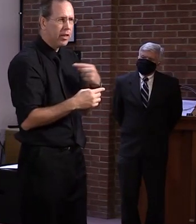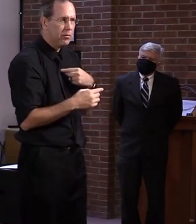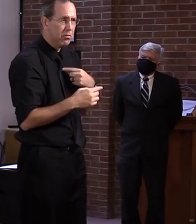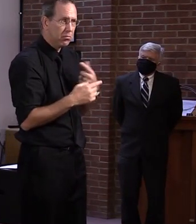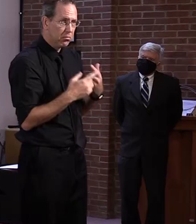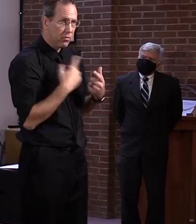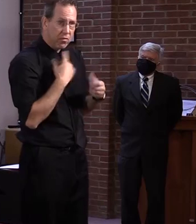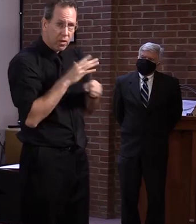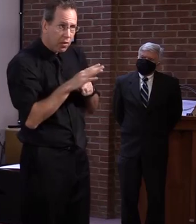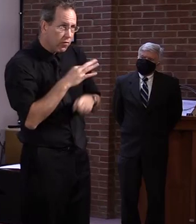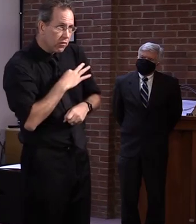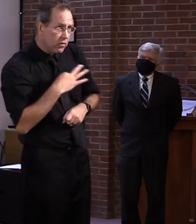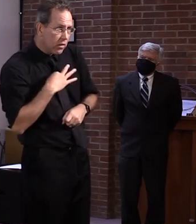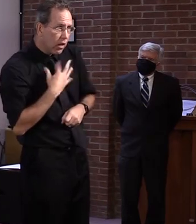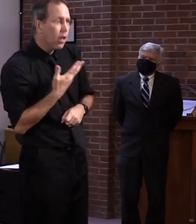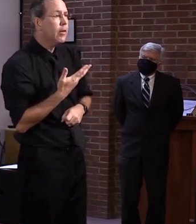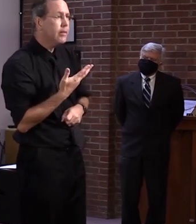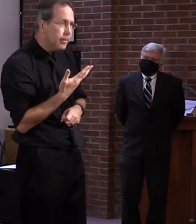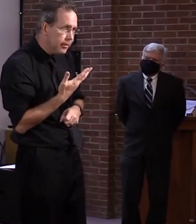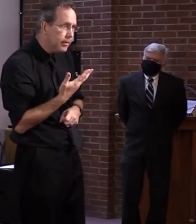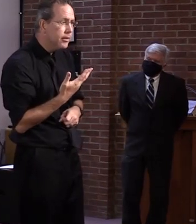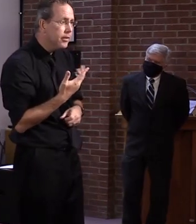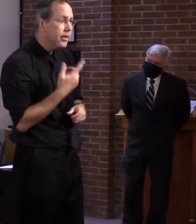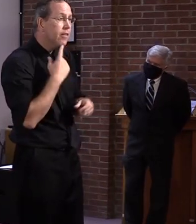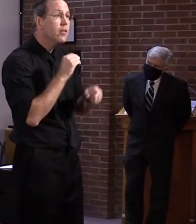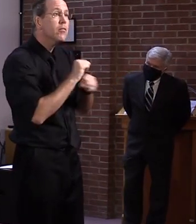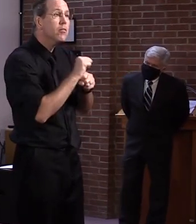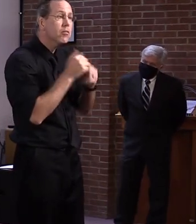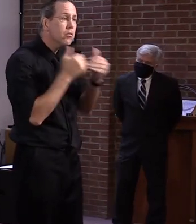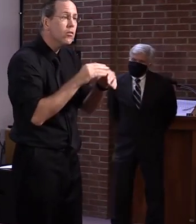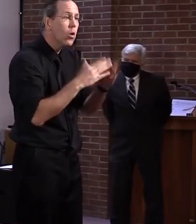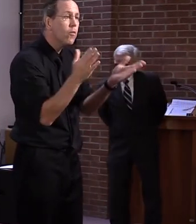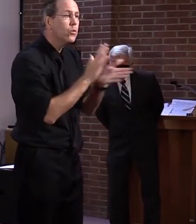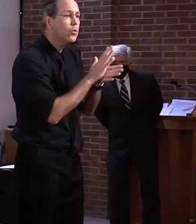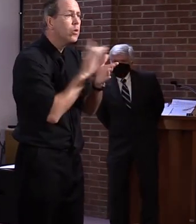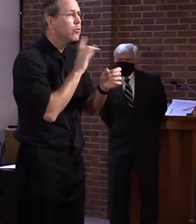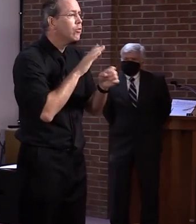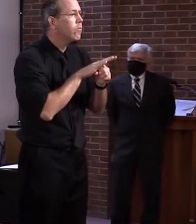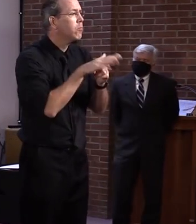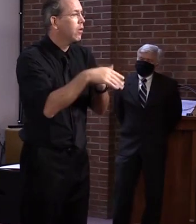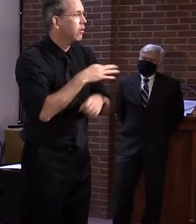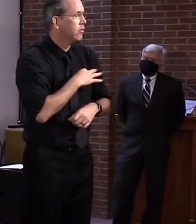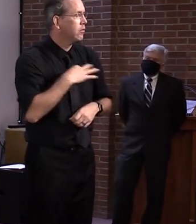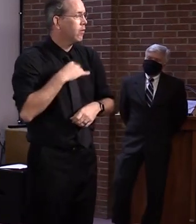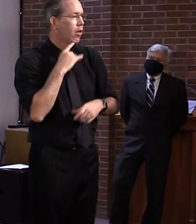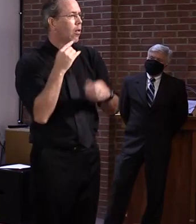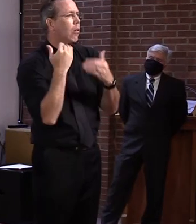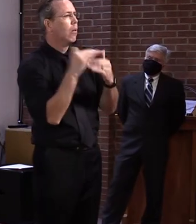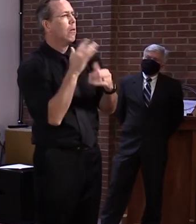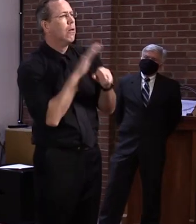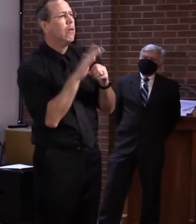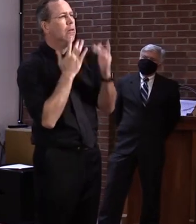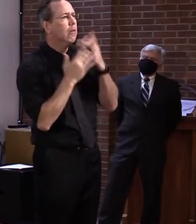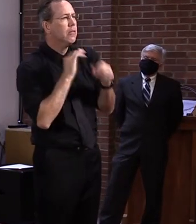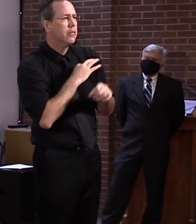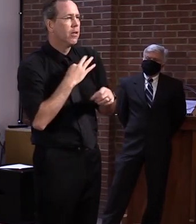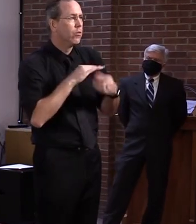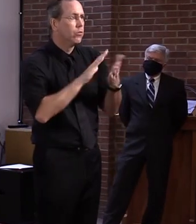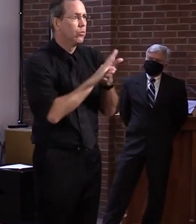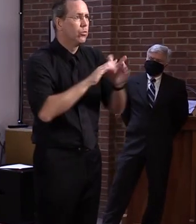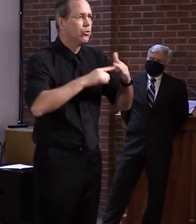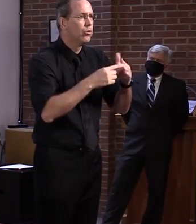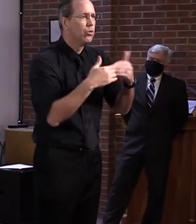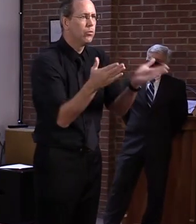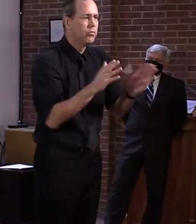series of very, very fragile logistics, if you will. So, uh, trying to attend and work closely with the superintendent to ensure they have what they need,